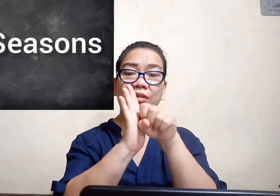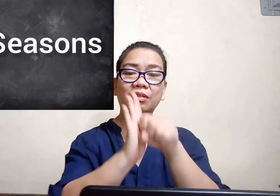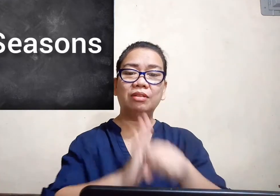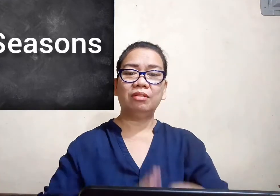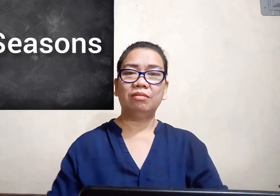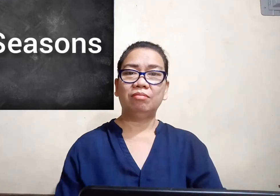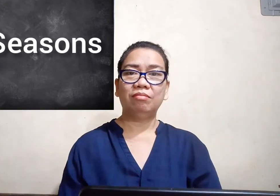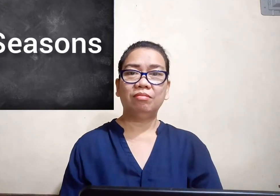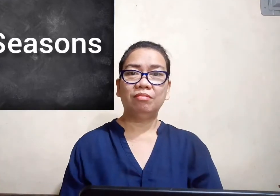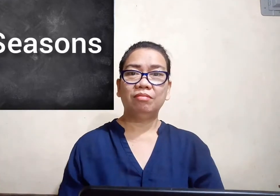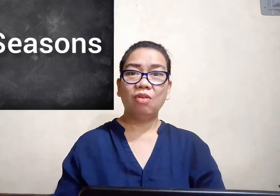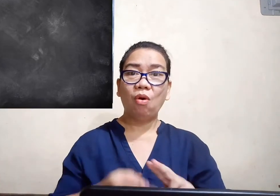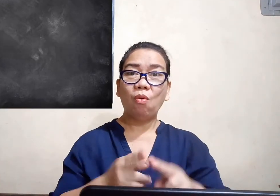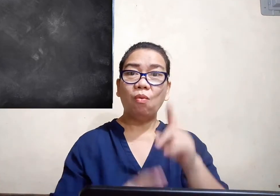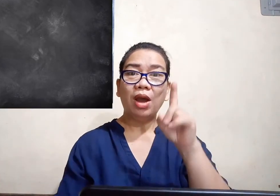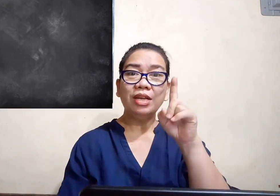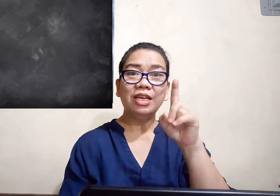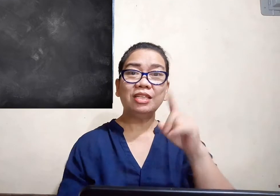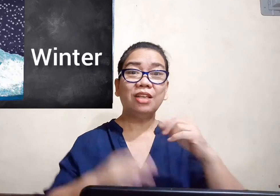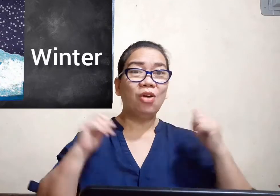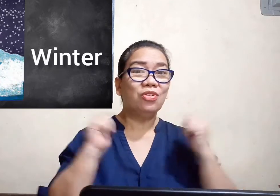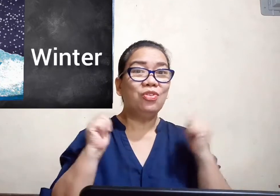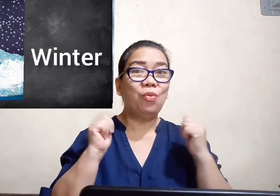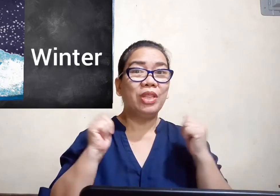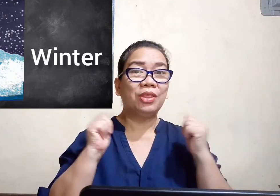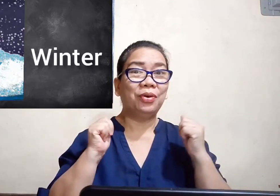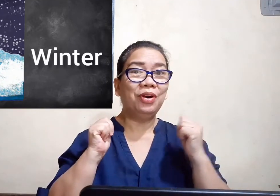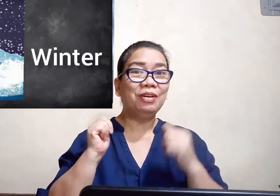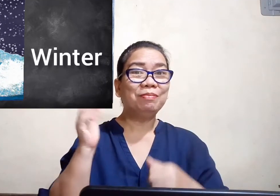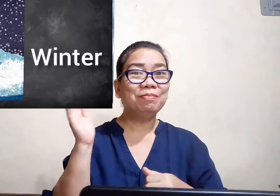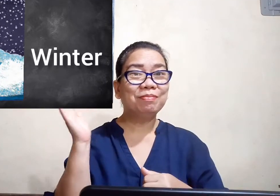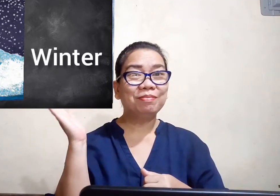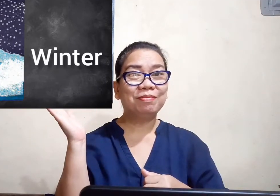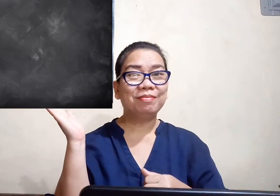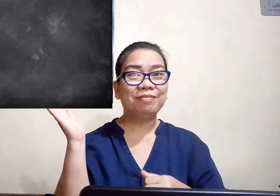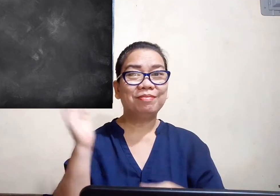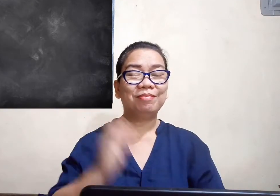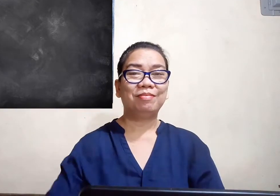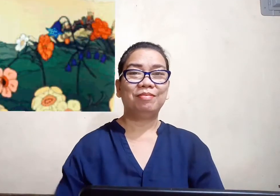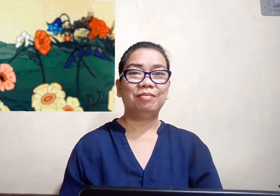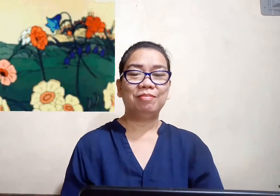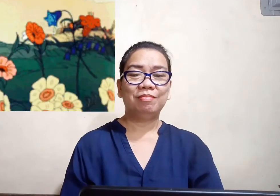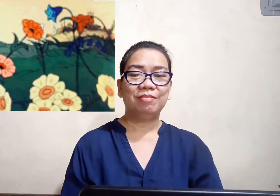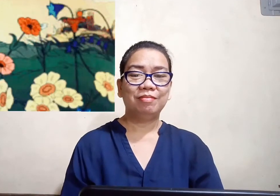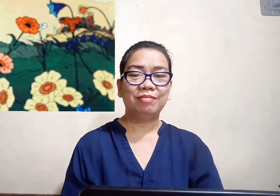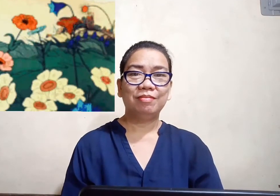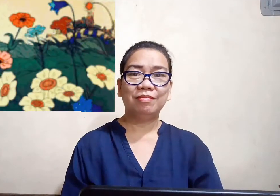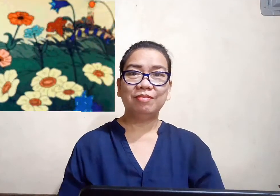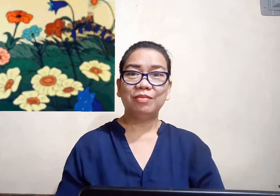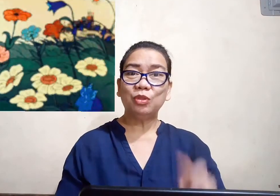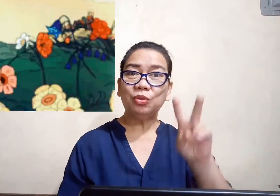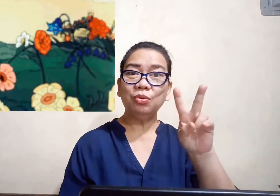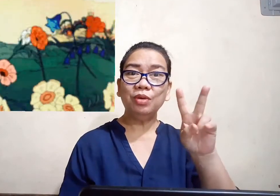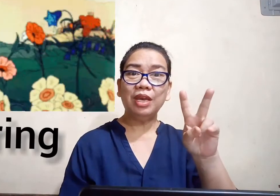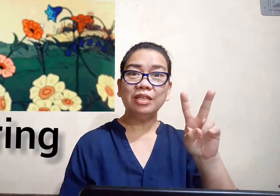one is the winter two is